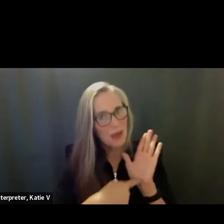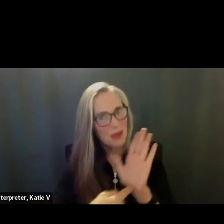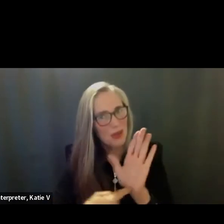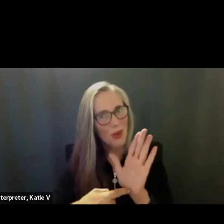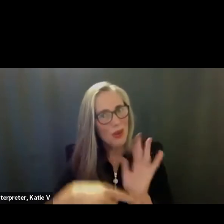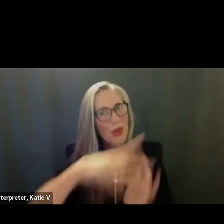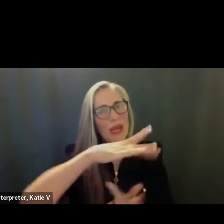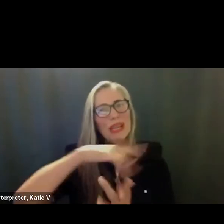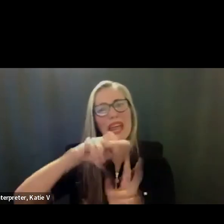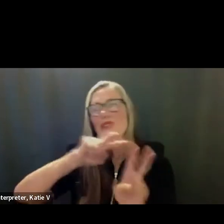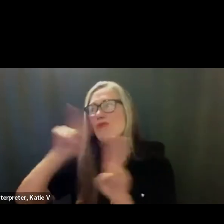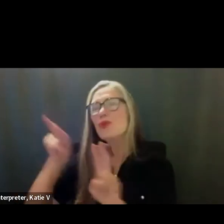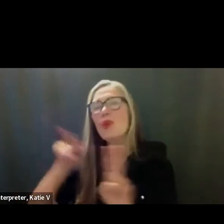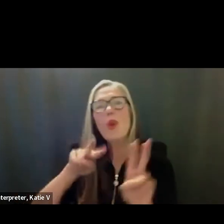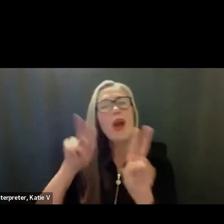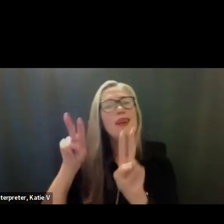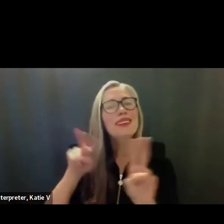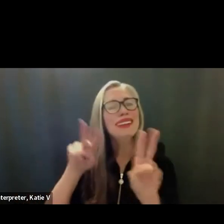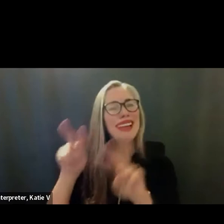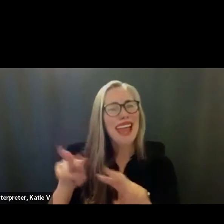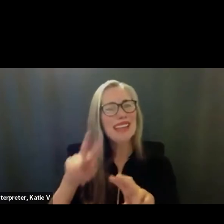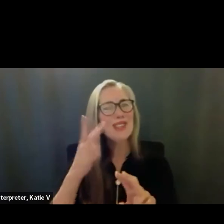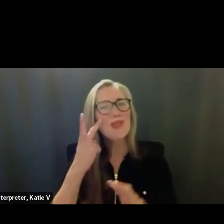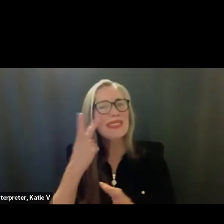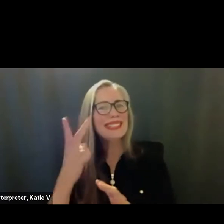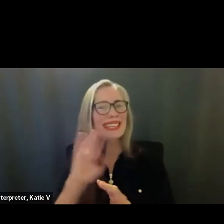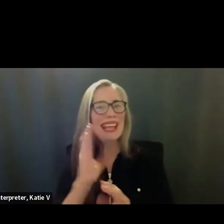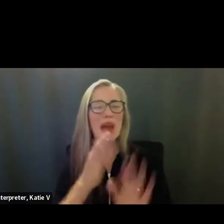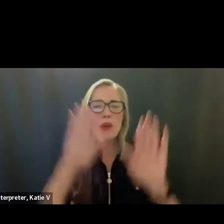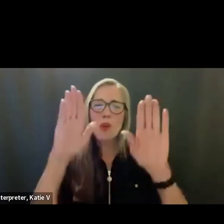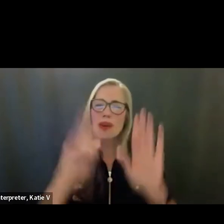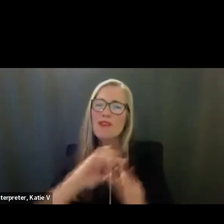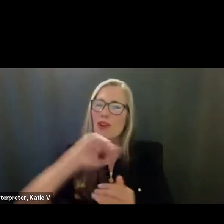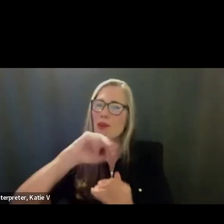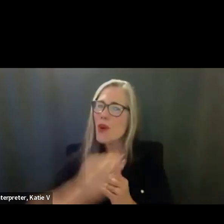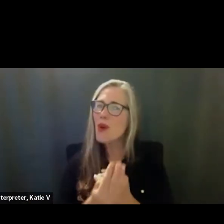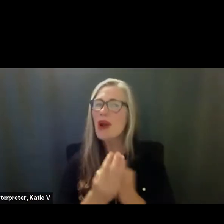campus and all of our amazing programs and students and staff. So thank you.